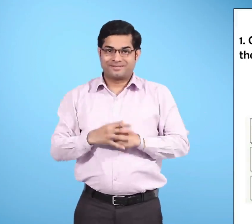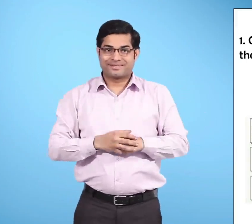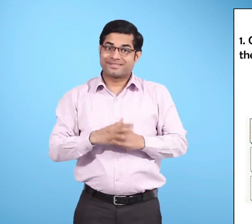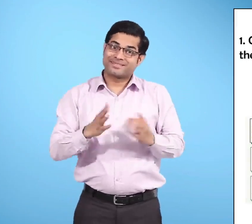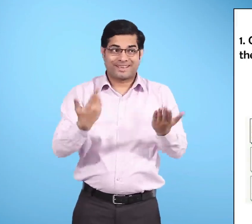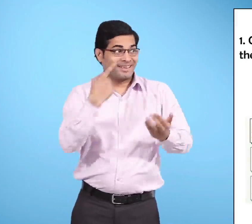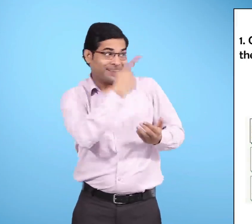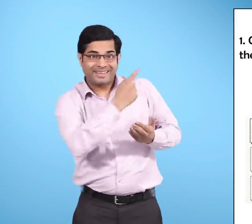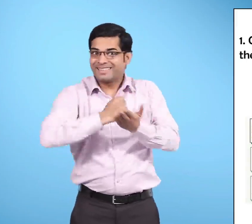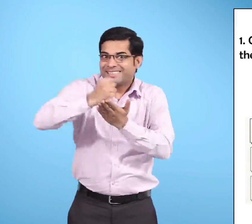Let's try this